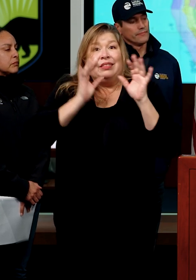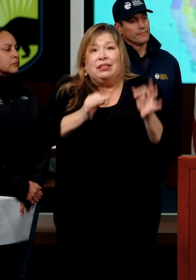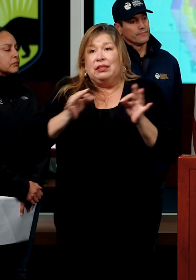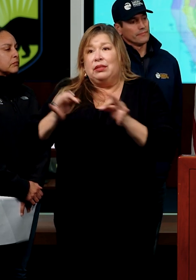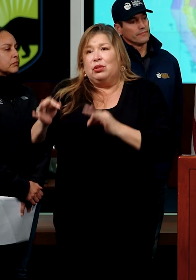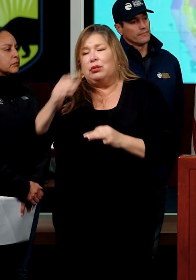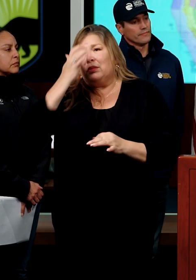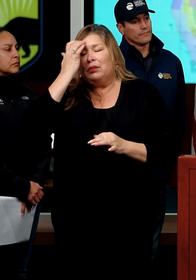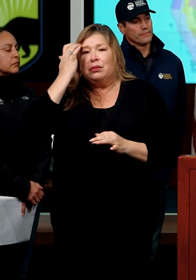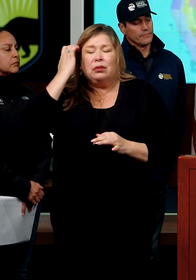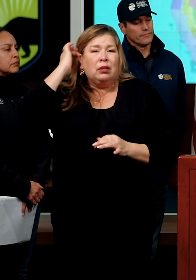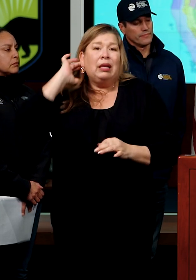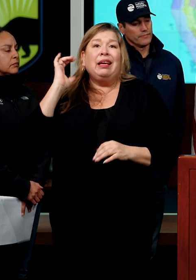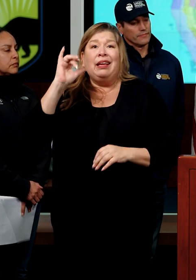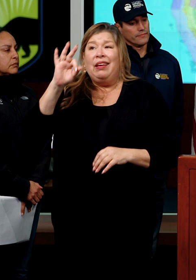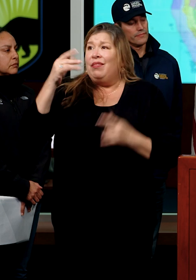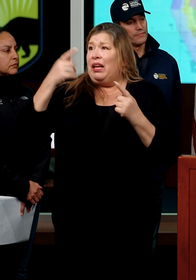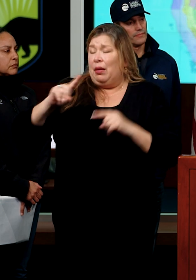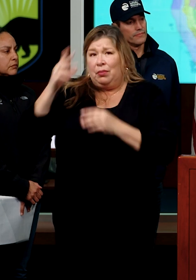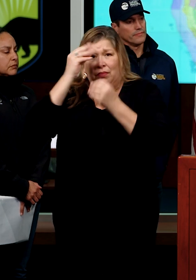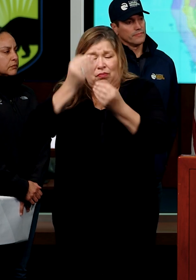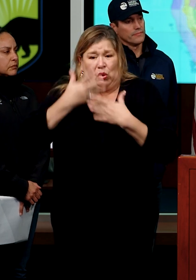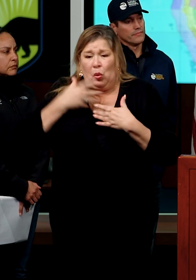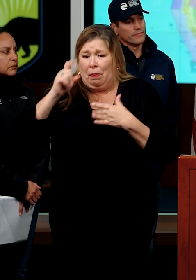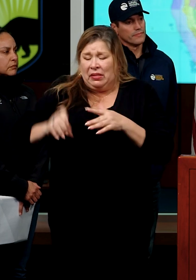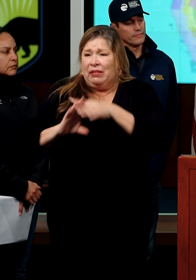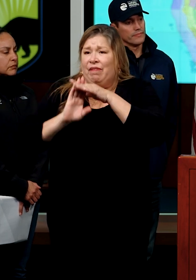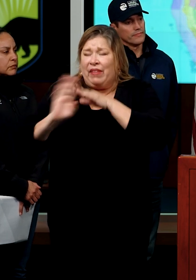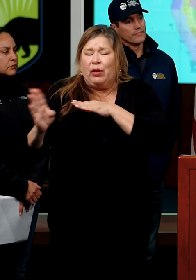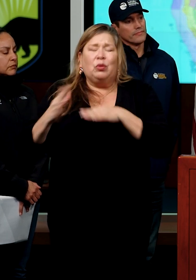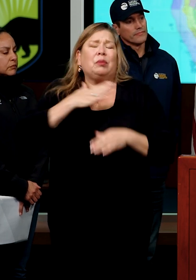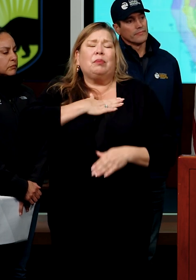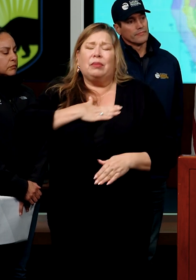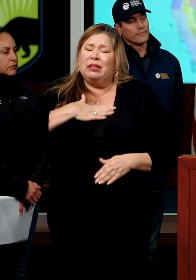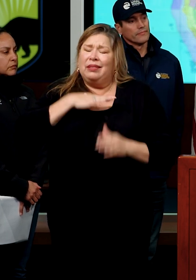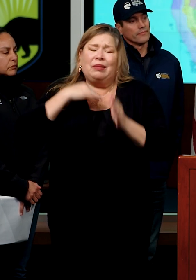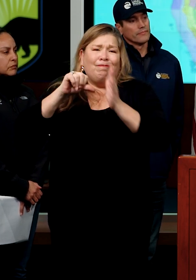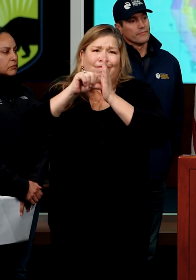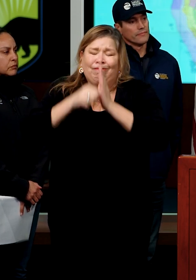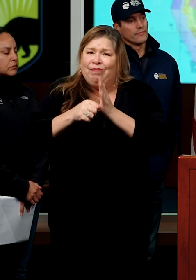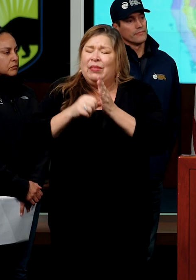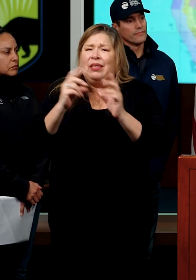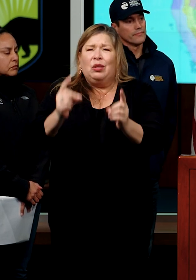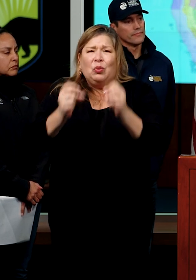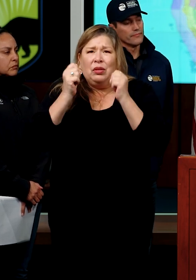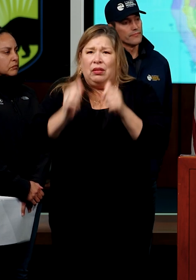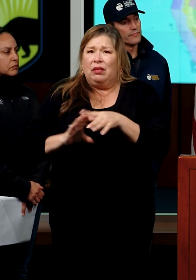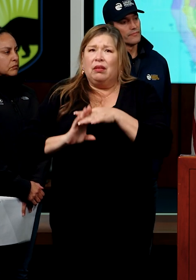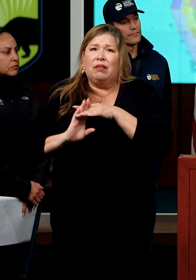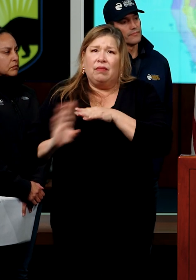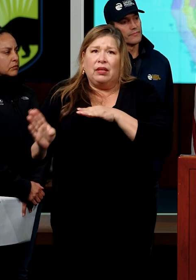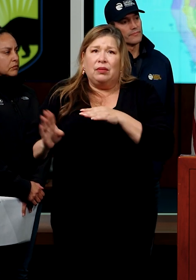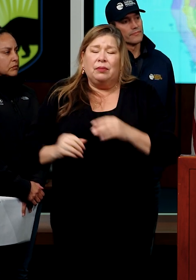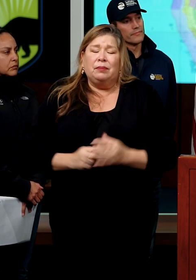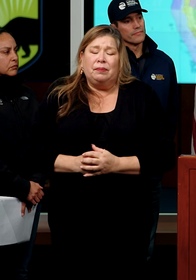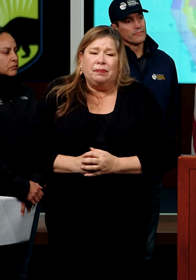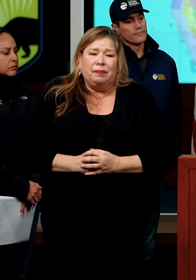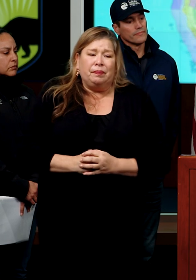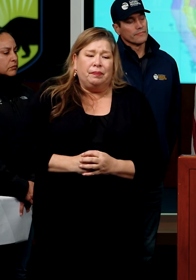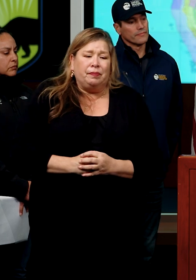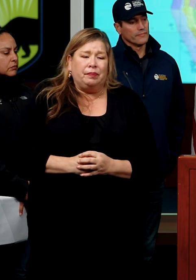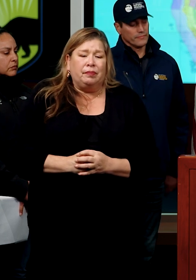you are asked to evacuate, please, please heed those instructions from your local emergency officials.